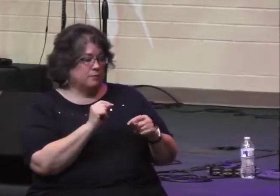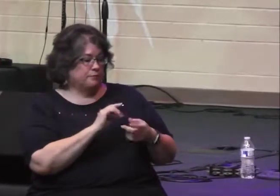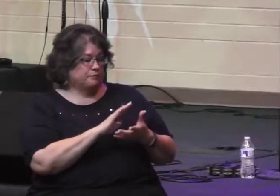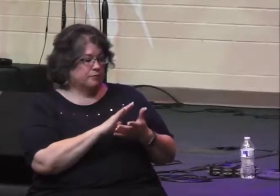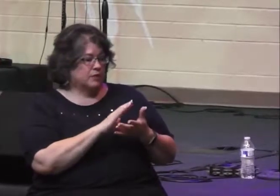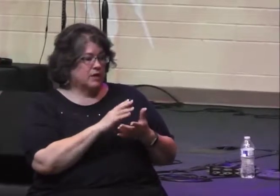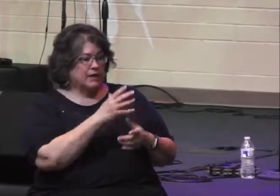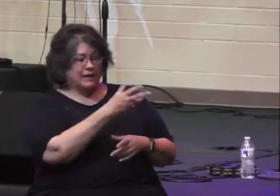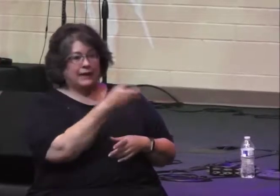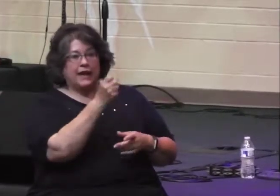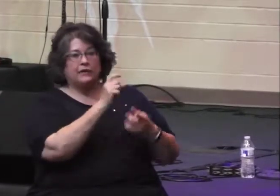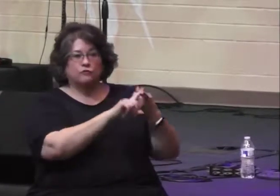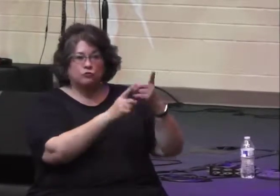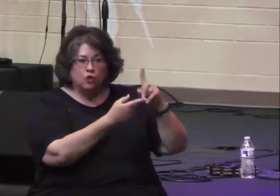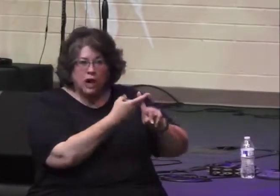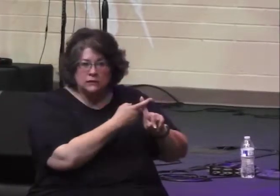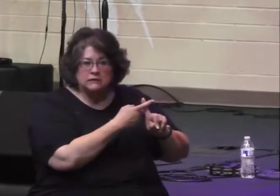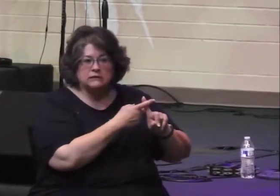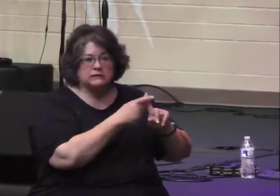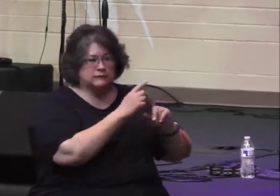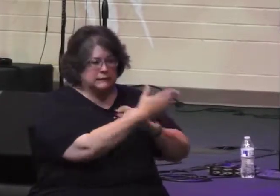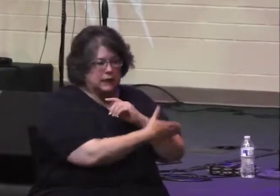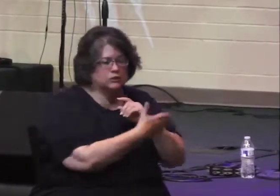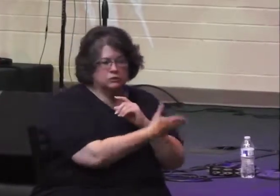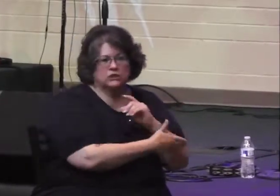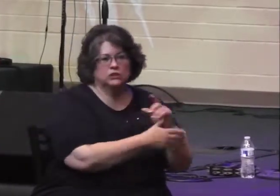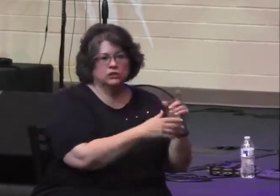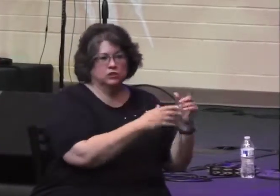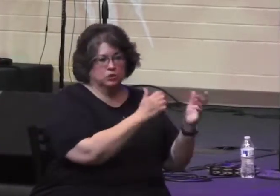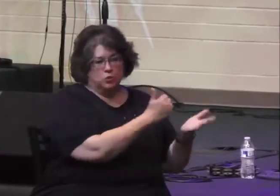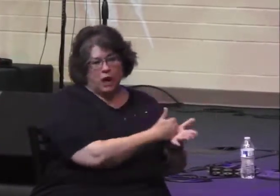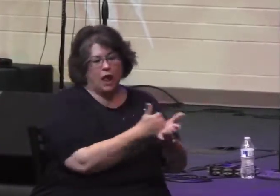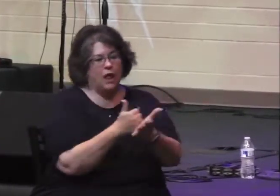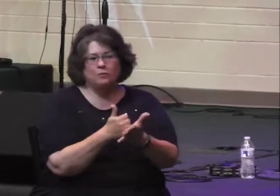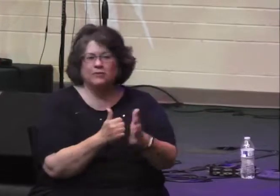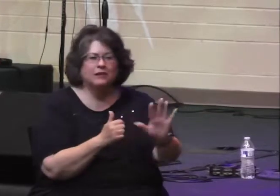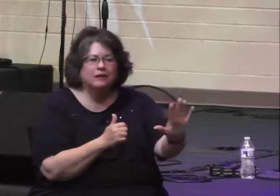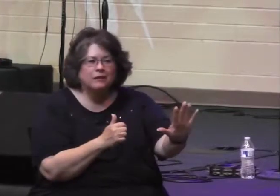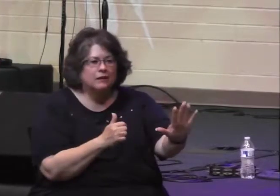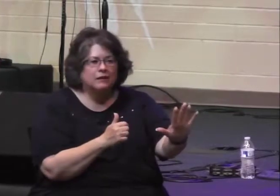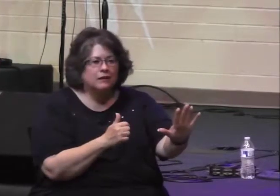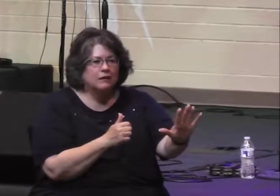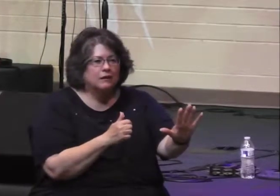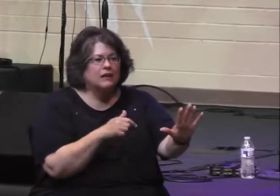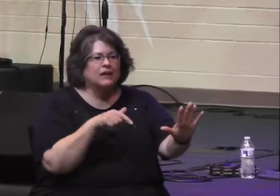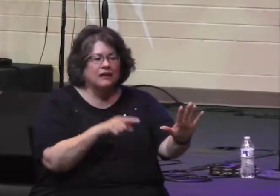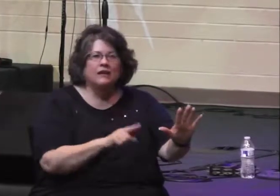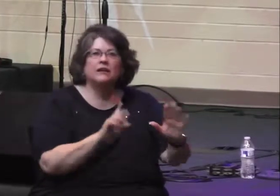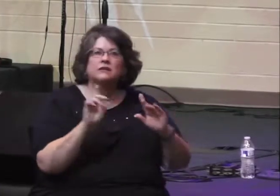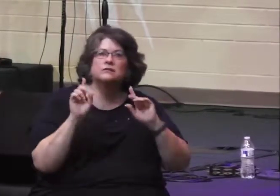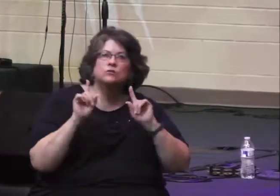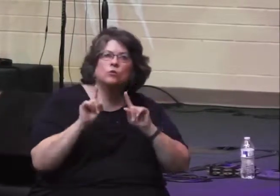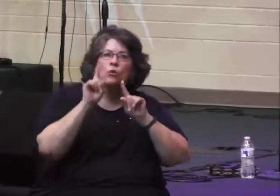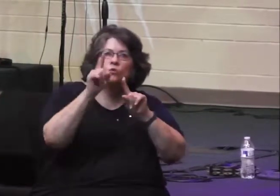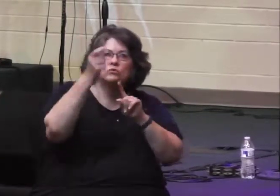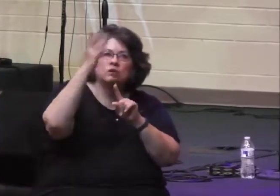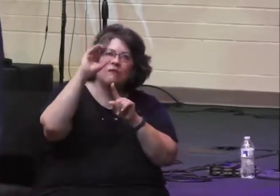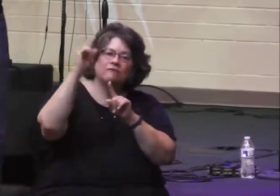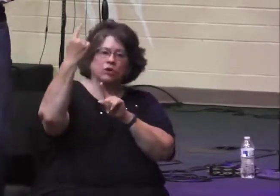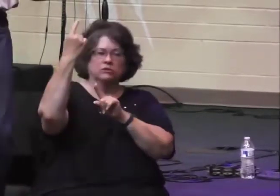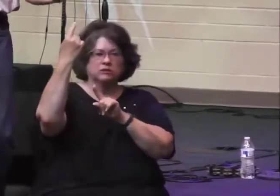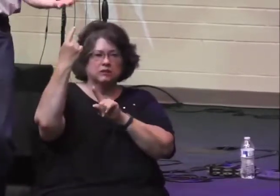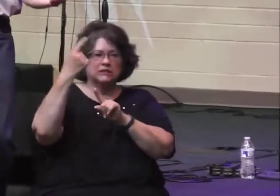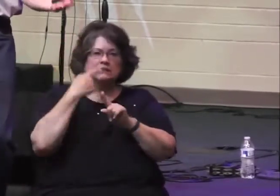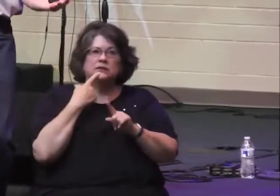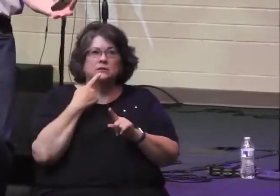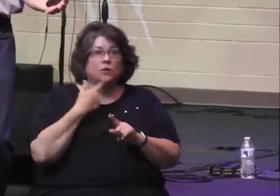military alliances. He chose to rely on God. He acknowledges their place of weakness,